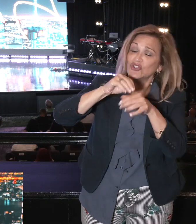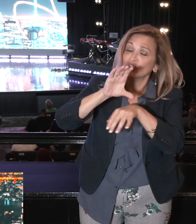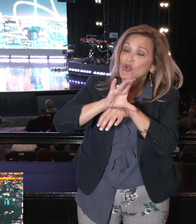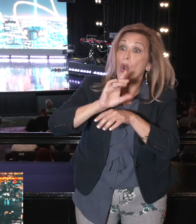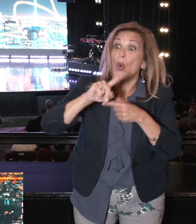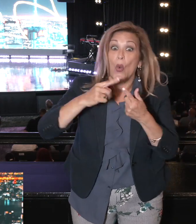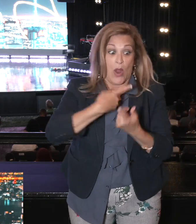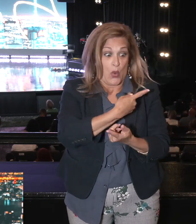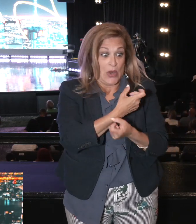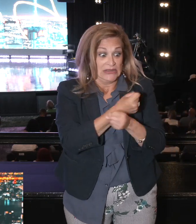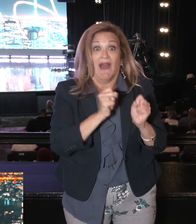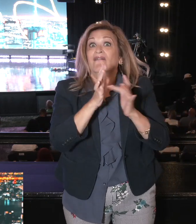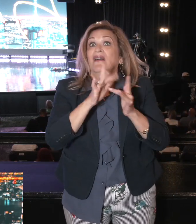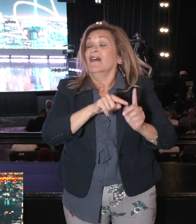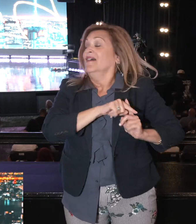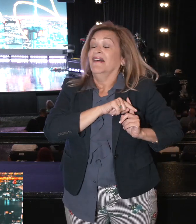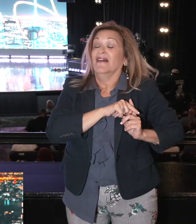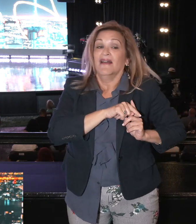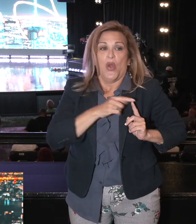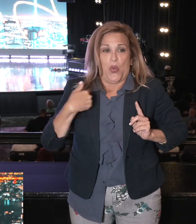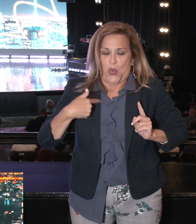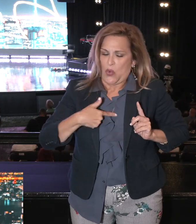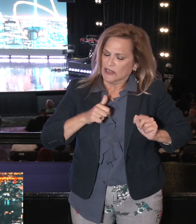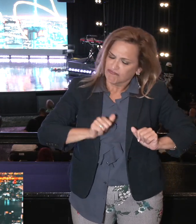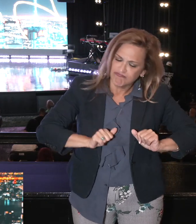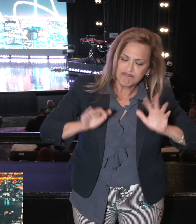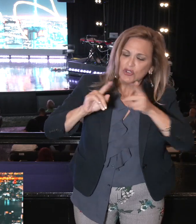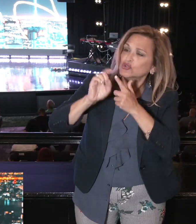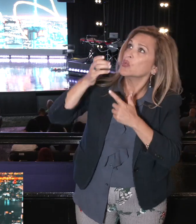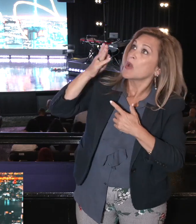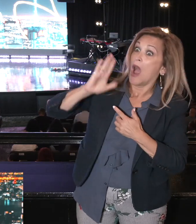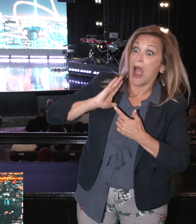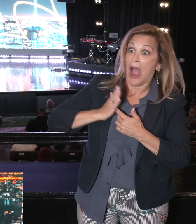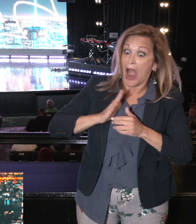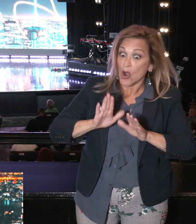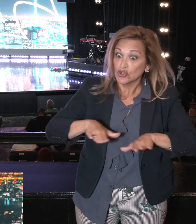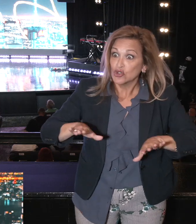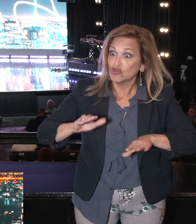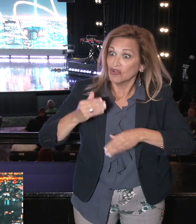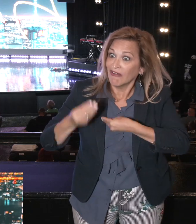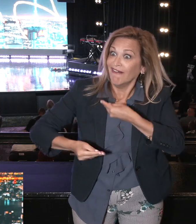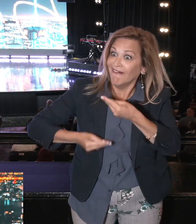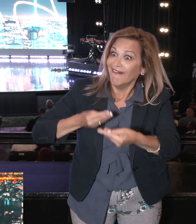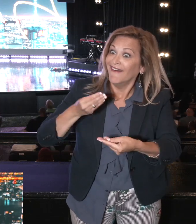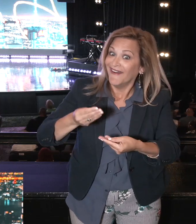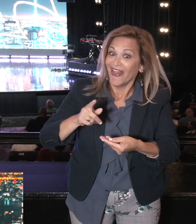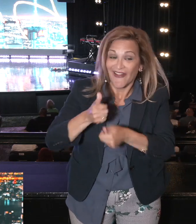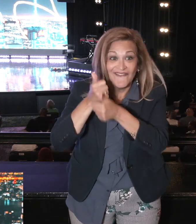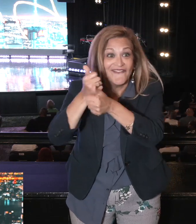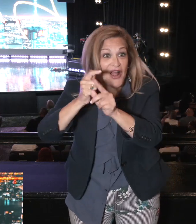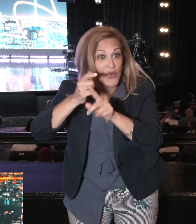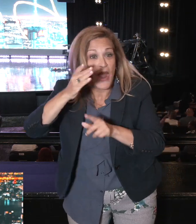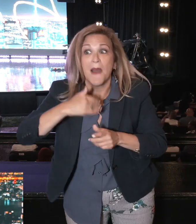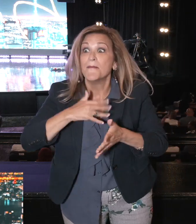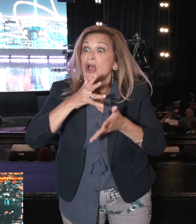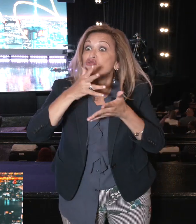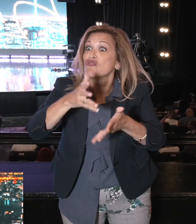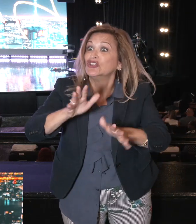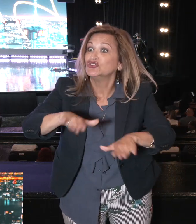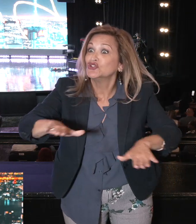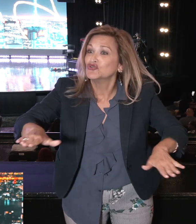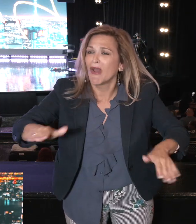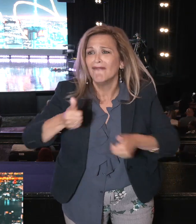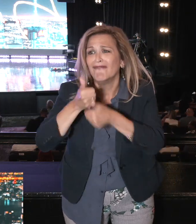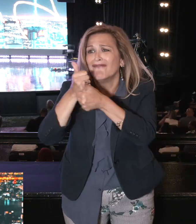over to God, and that our family, our sons are following God. I have my granddaughters here. They're following God. It's